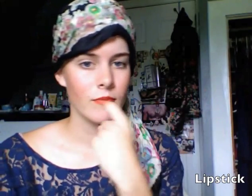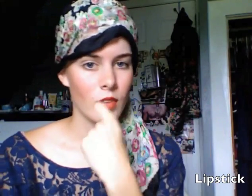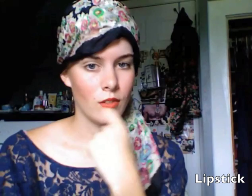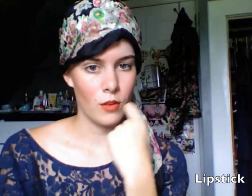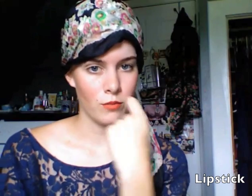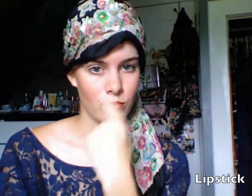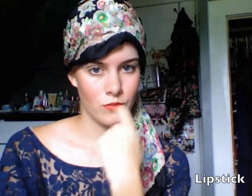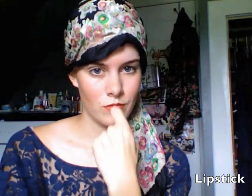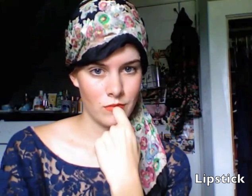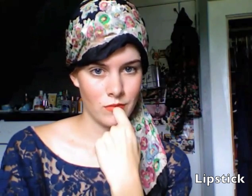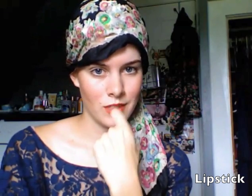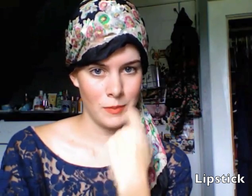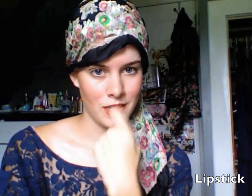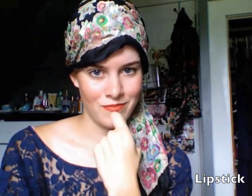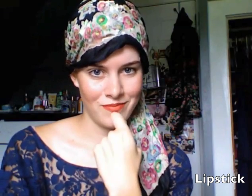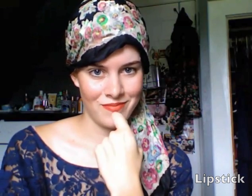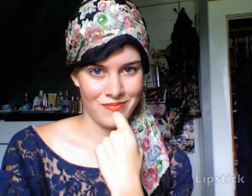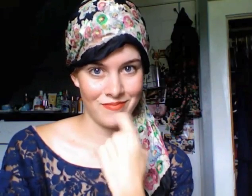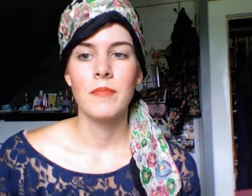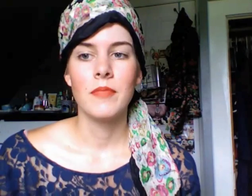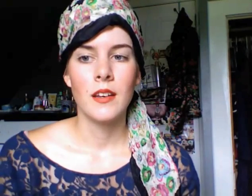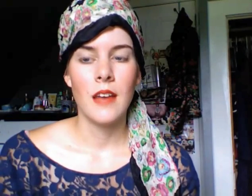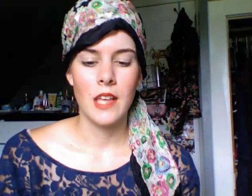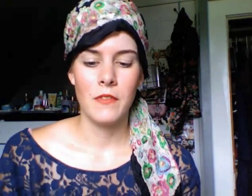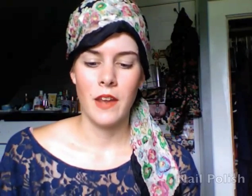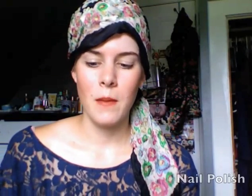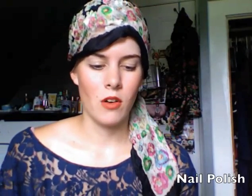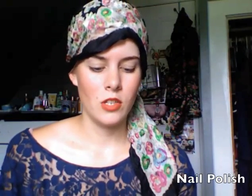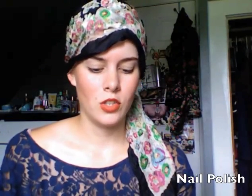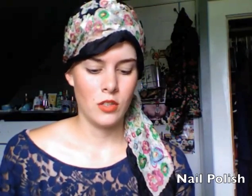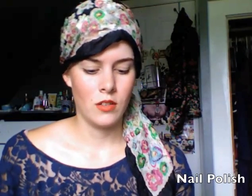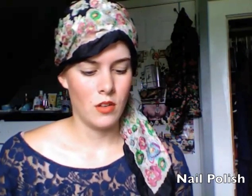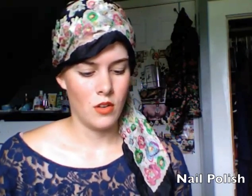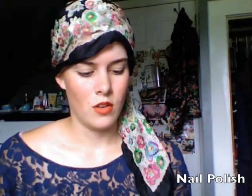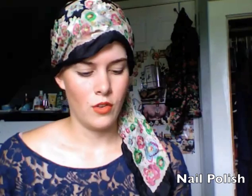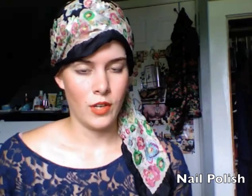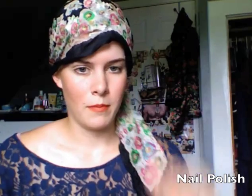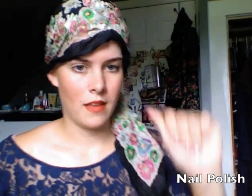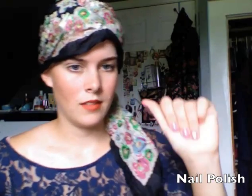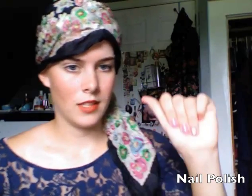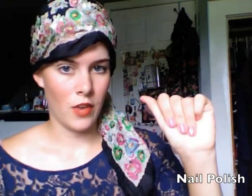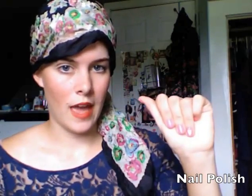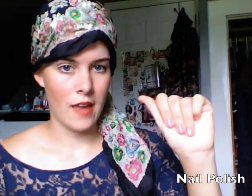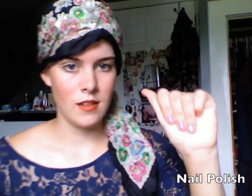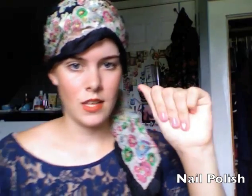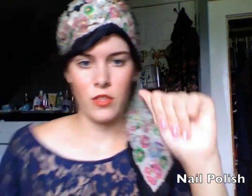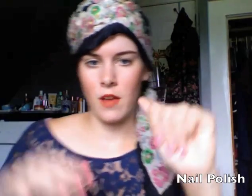Let's go, lipstick. Now the sign for nail polish, you're going to make the sign for A and take your thumb,